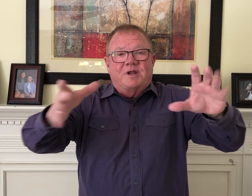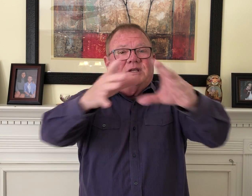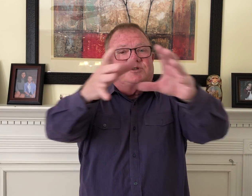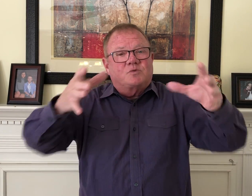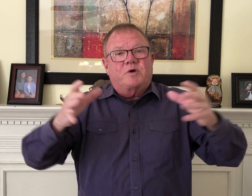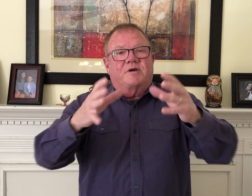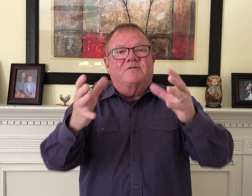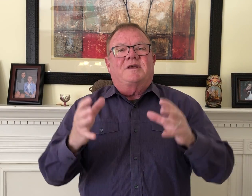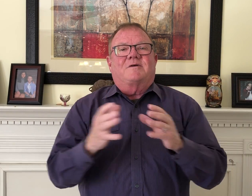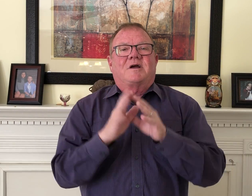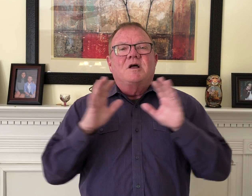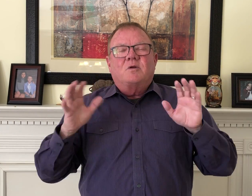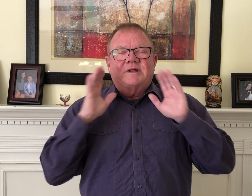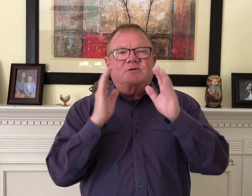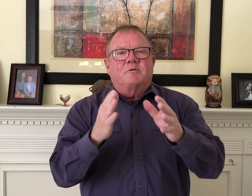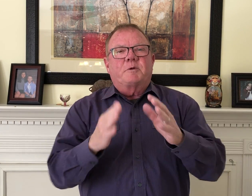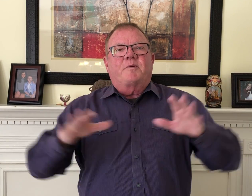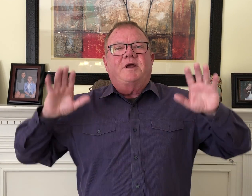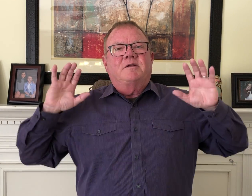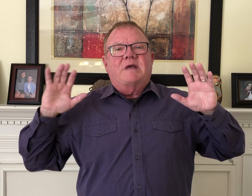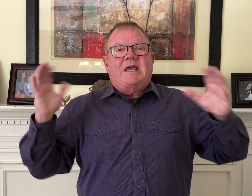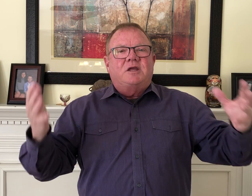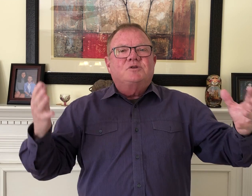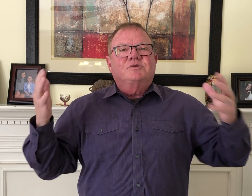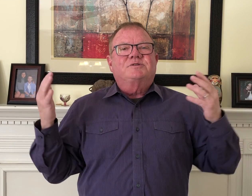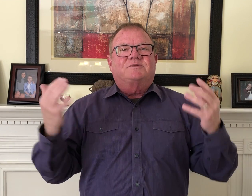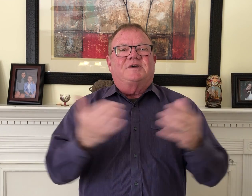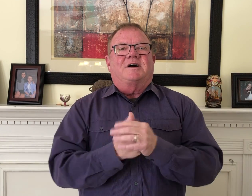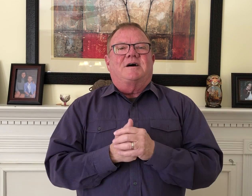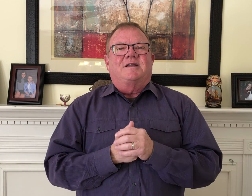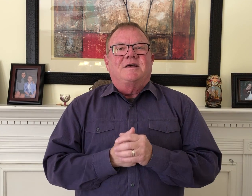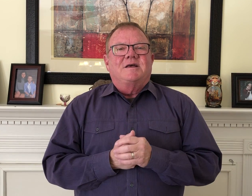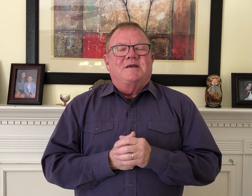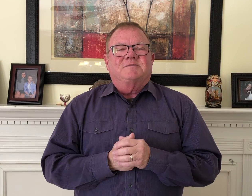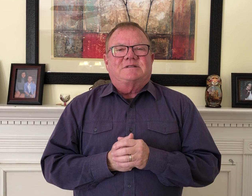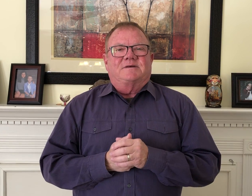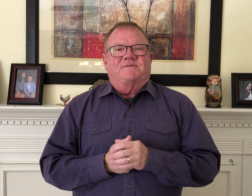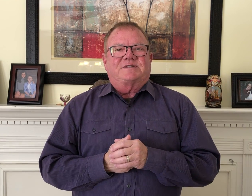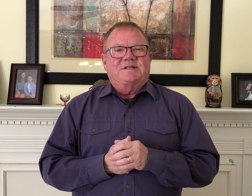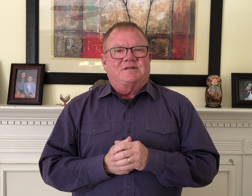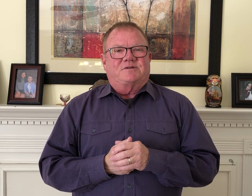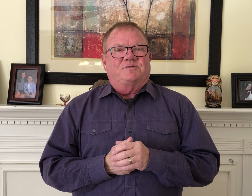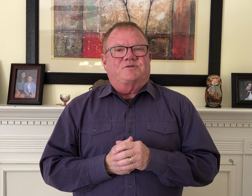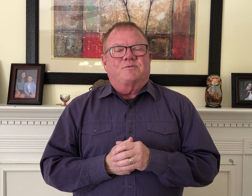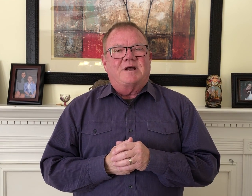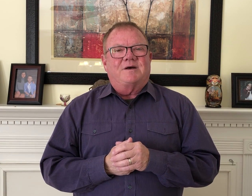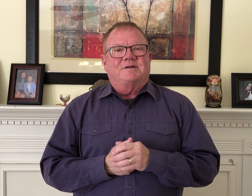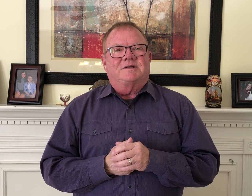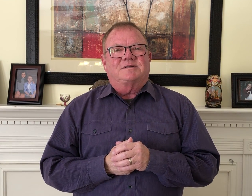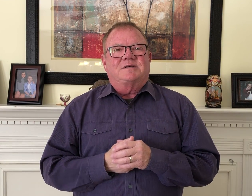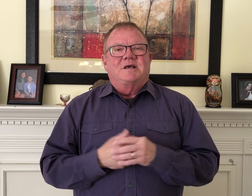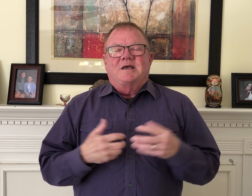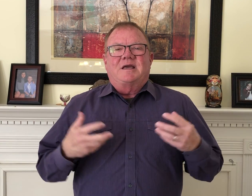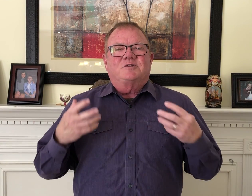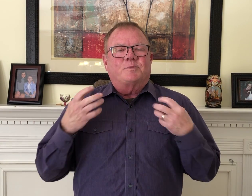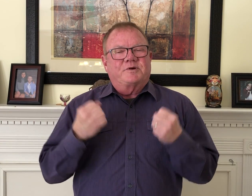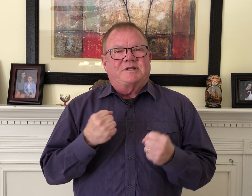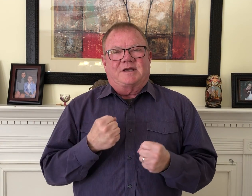nations, wherever they are. Lord, that's what we're praying. Angels of God himself sent to surround us and to protect